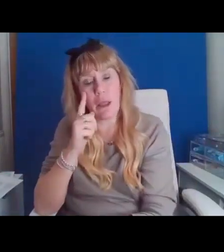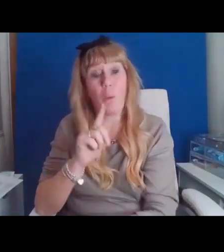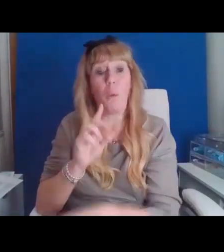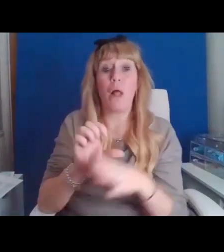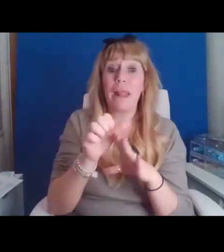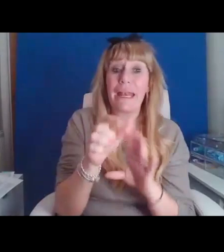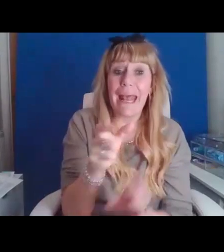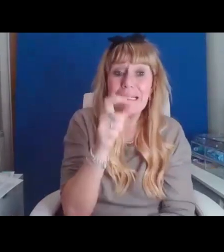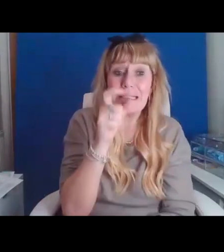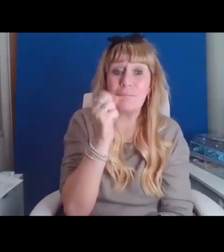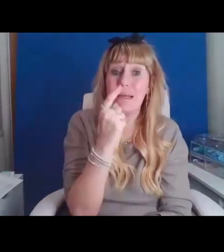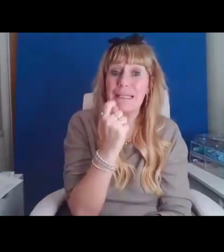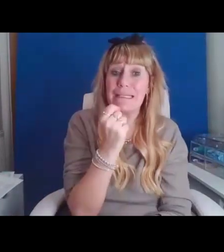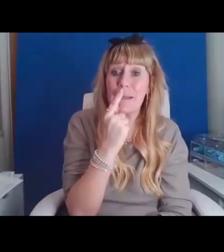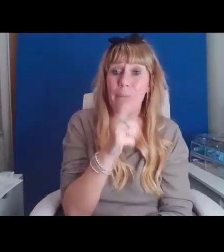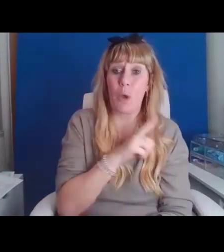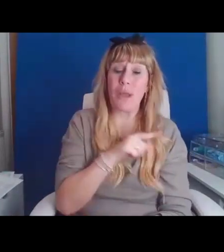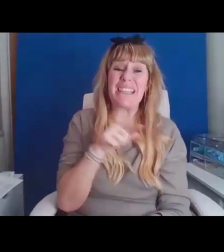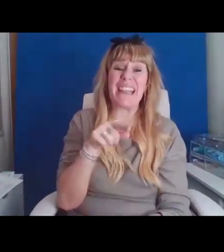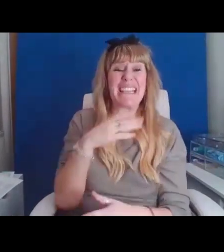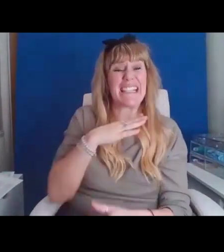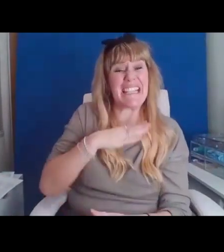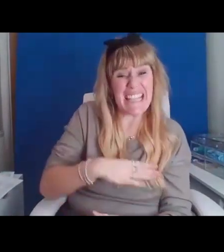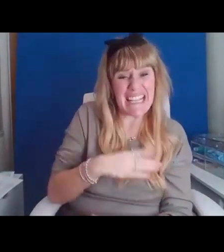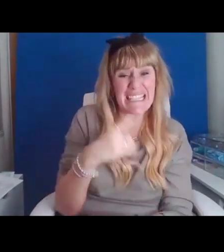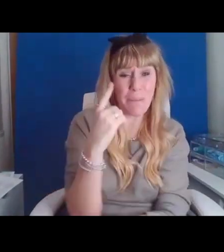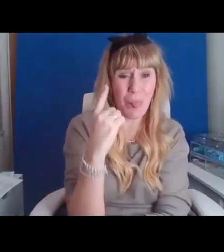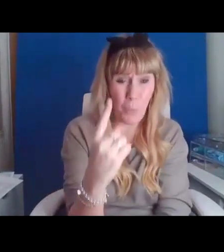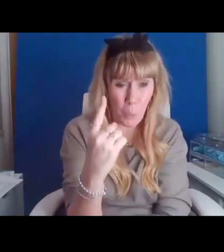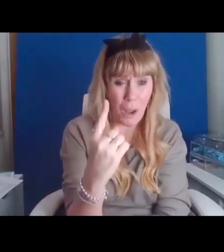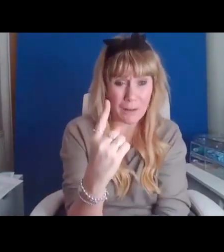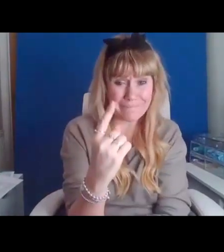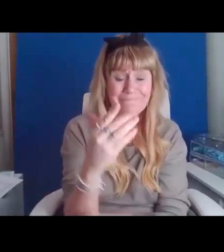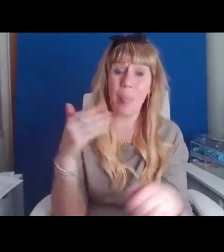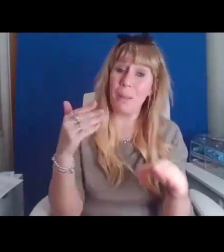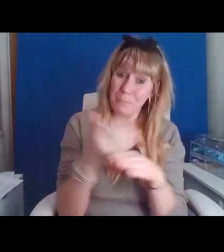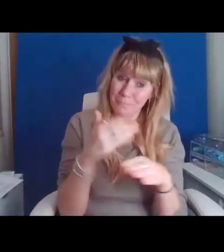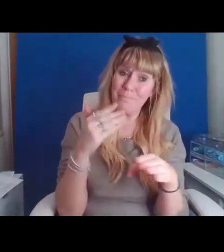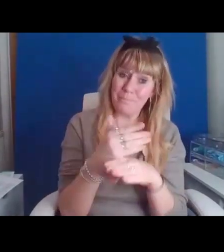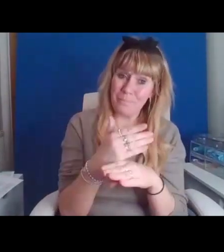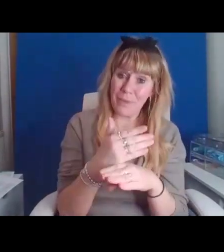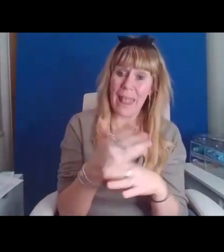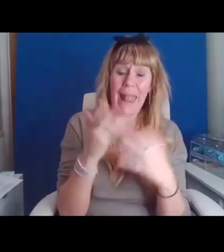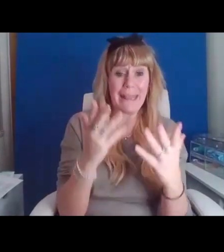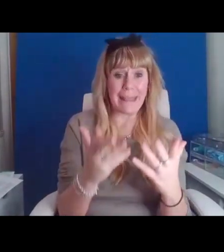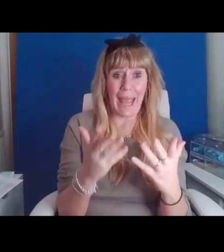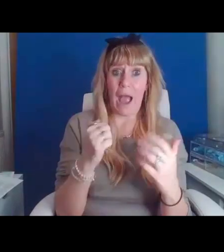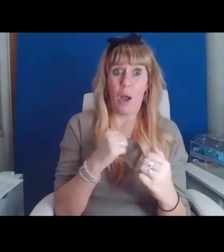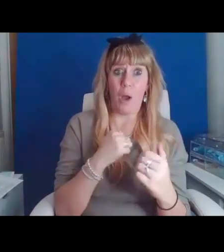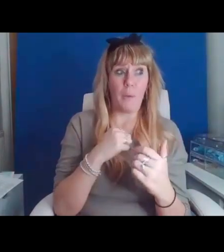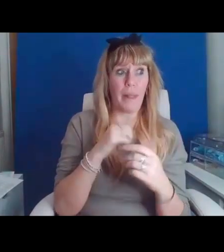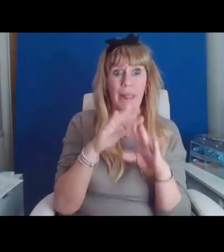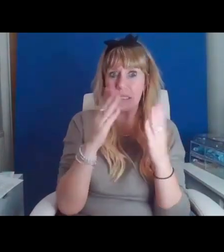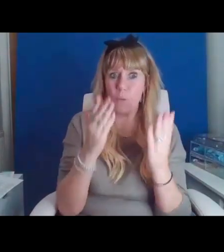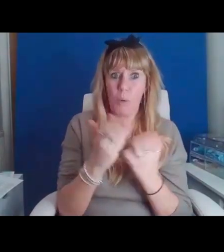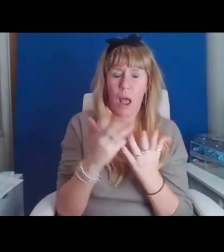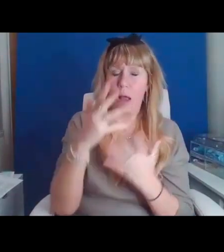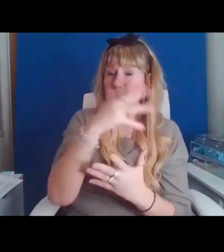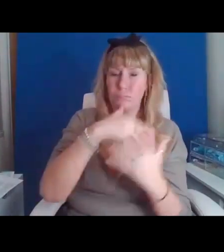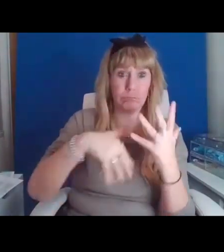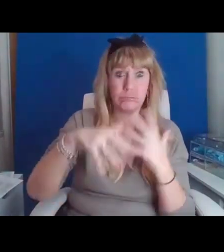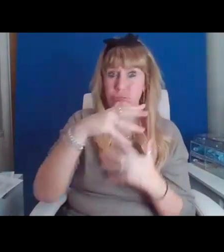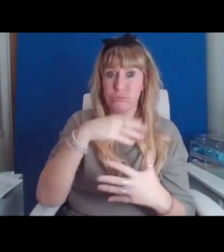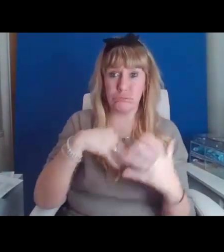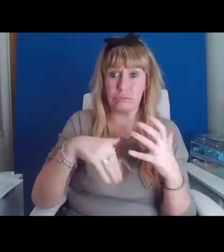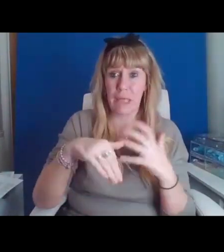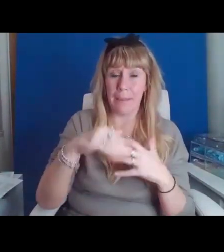needs to be the one. Now I've lived in this chaotic brain for years, my head is completely gone. I'm